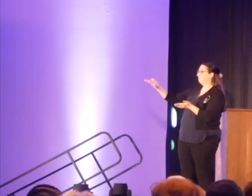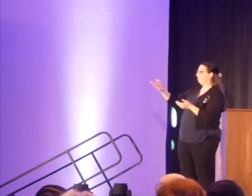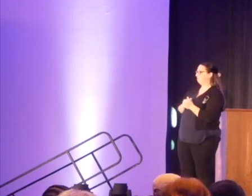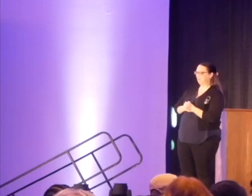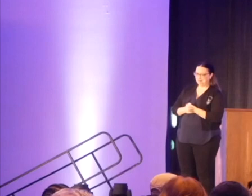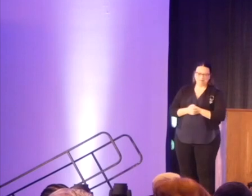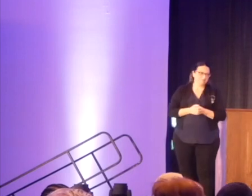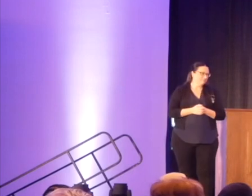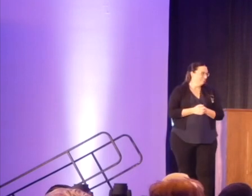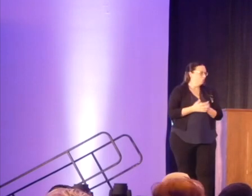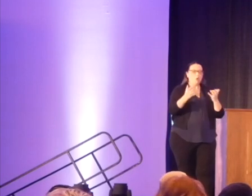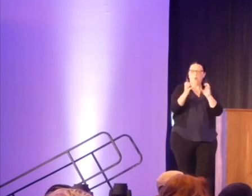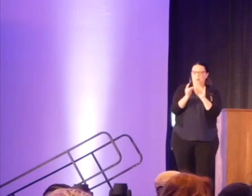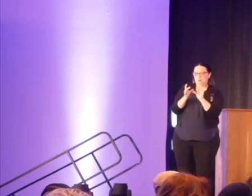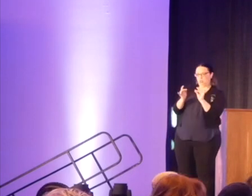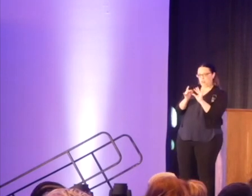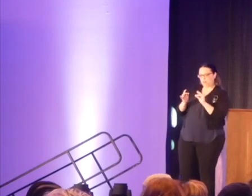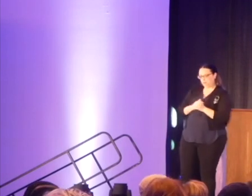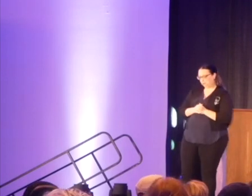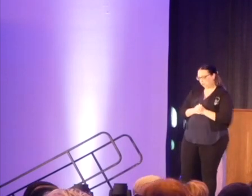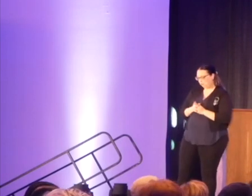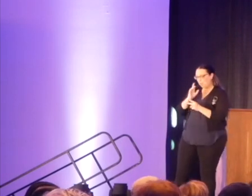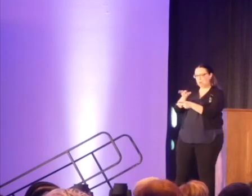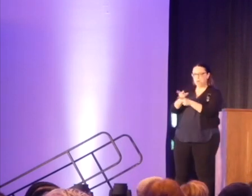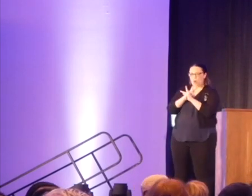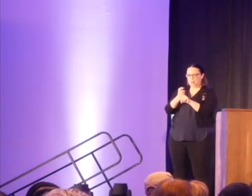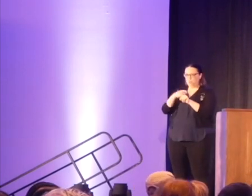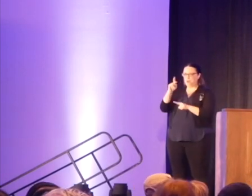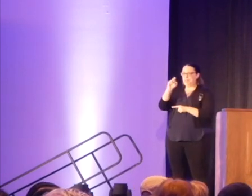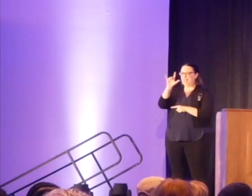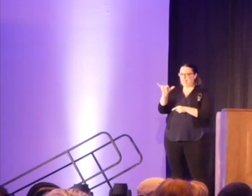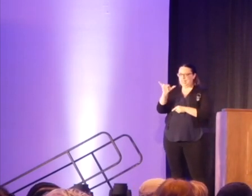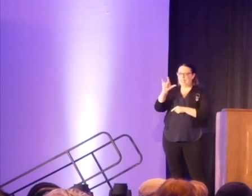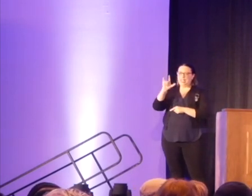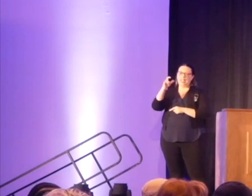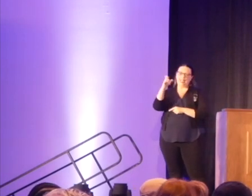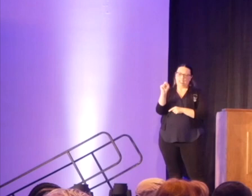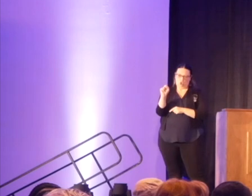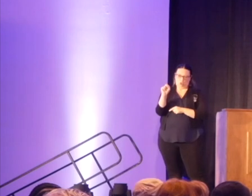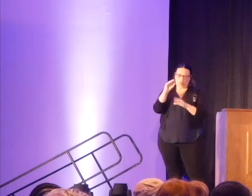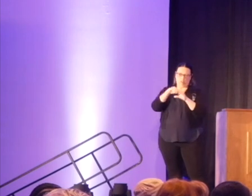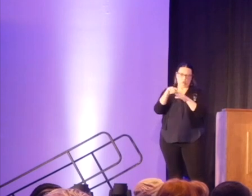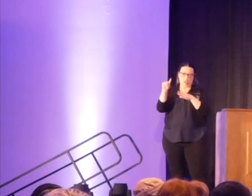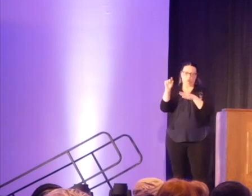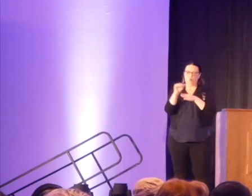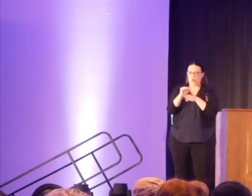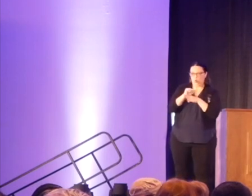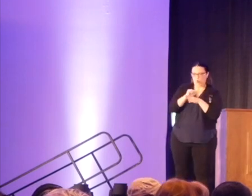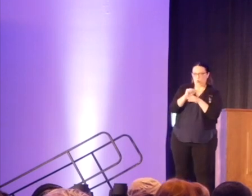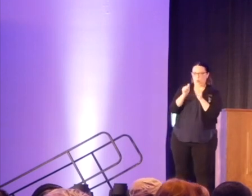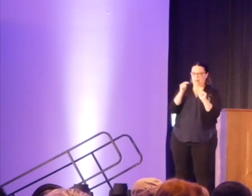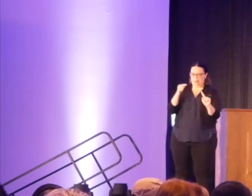I want to talk about, and I'm borrowing this from Kenny Leon if you're ever in the rehearsal room with him. Kenny starts his